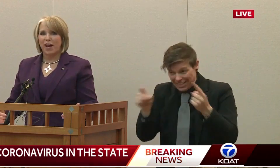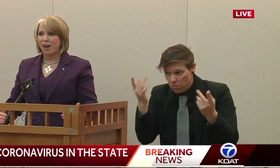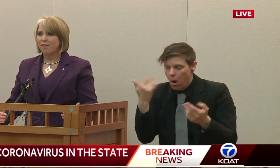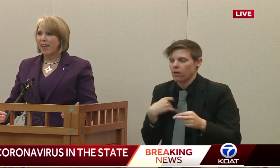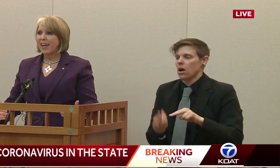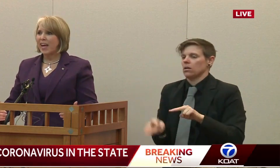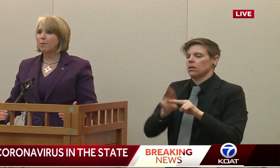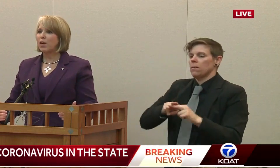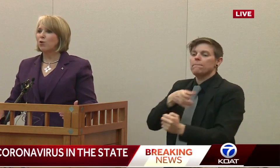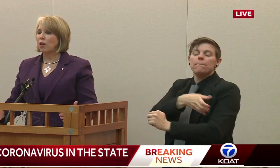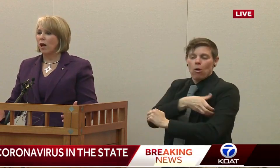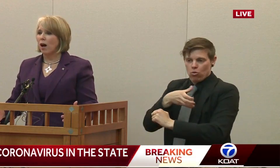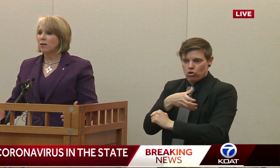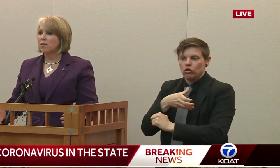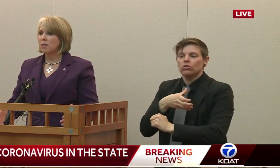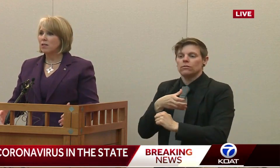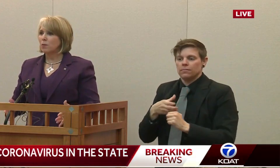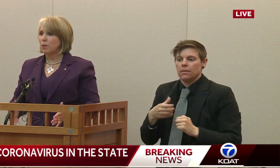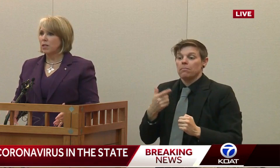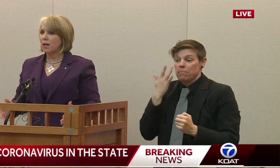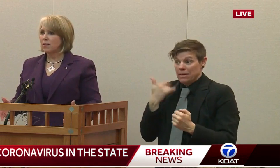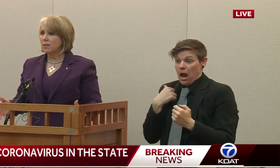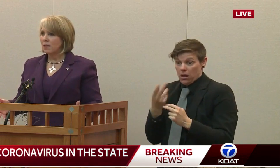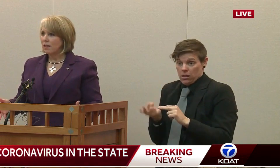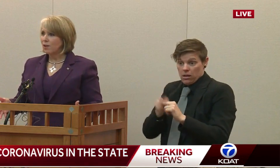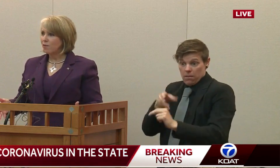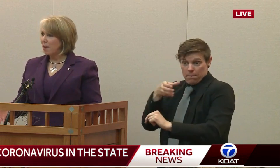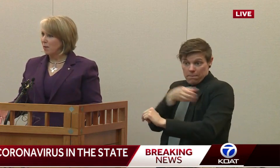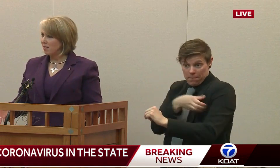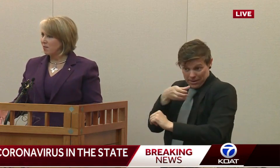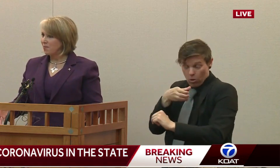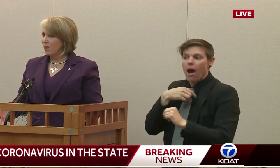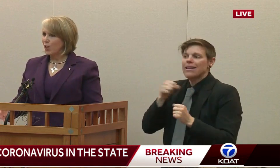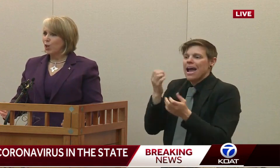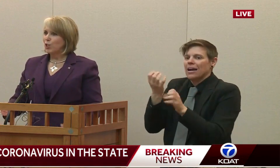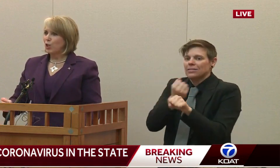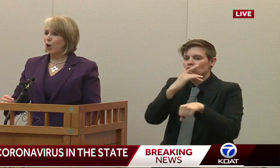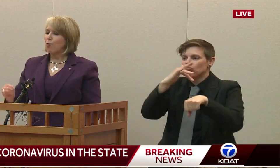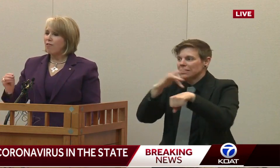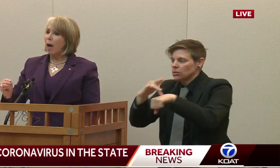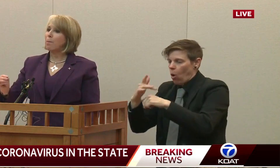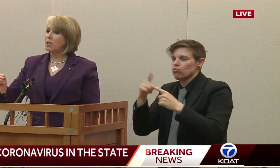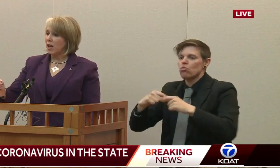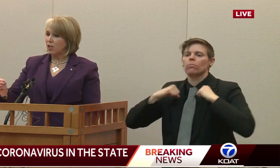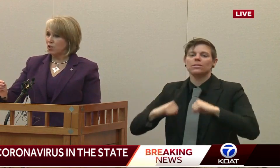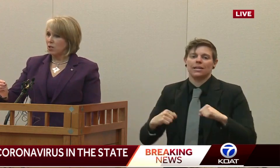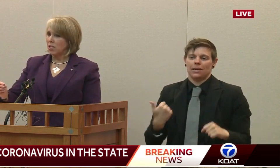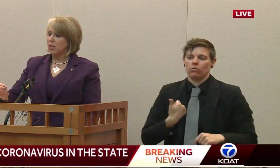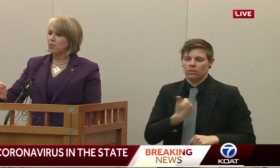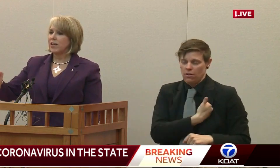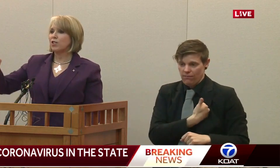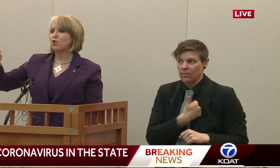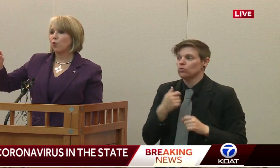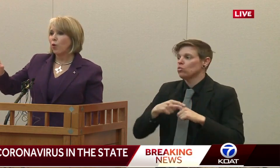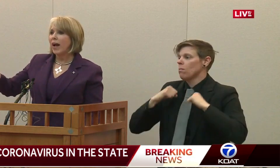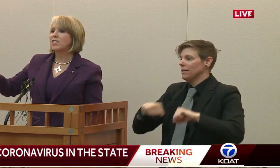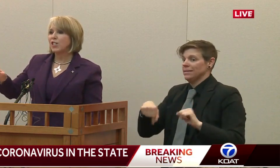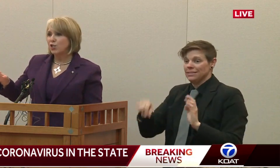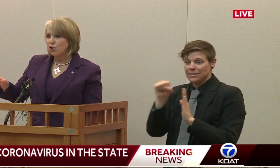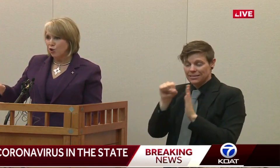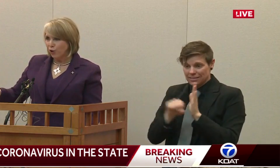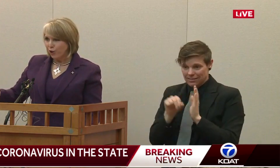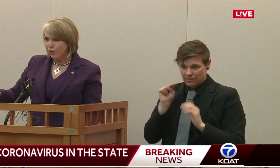officials have can be utilized to protect your families. So that protection is it